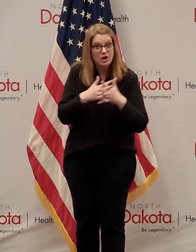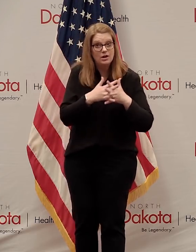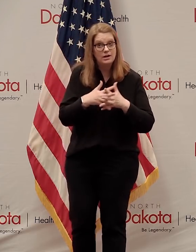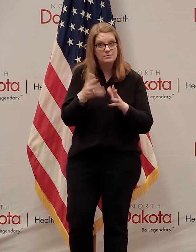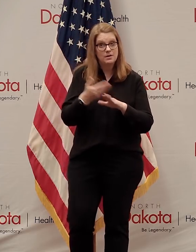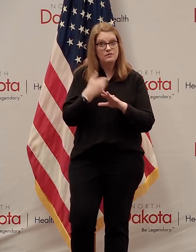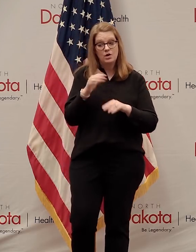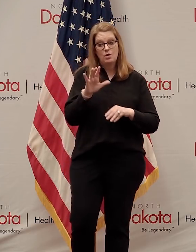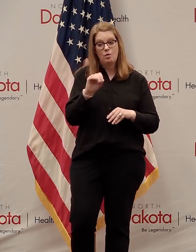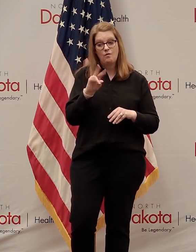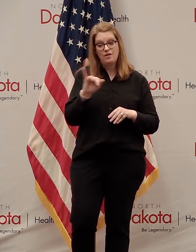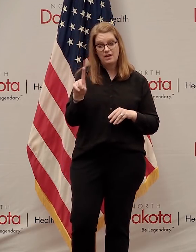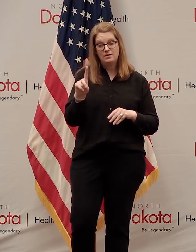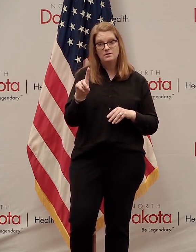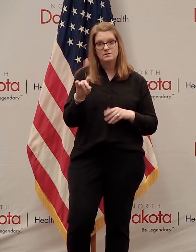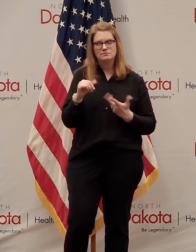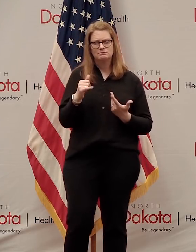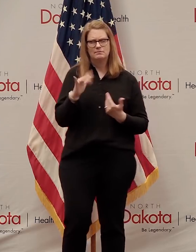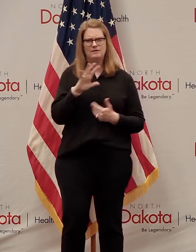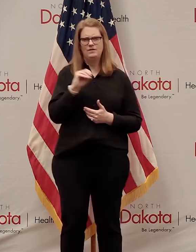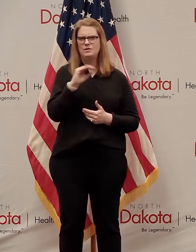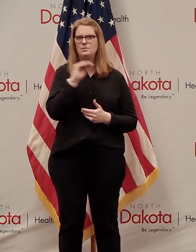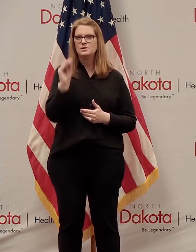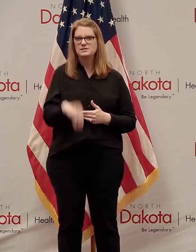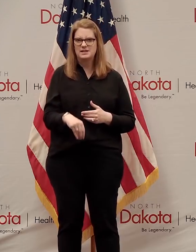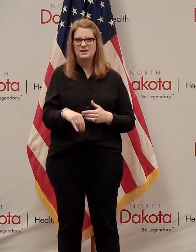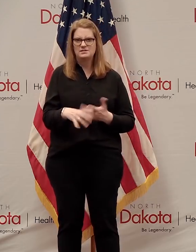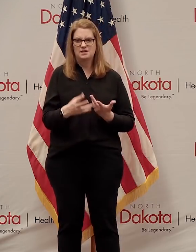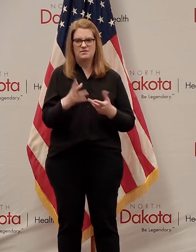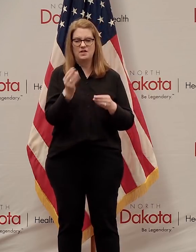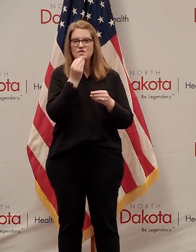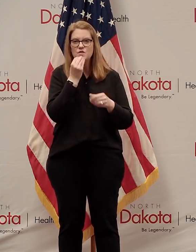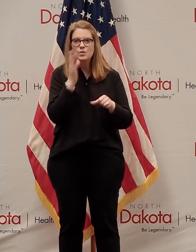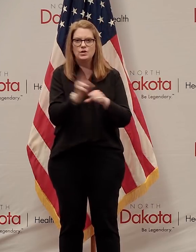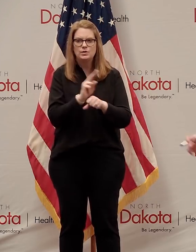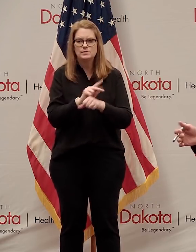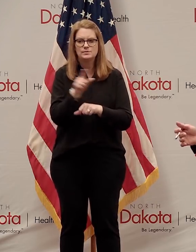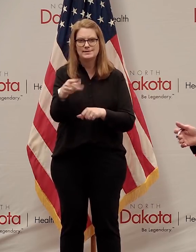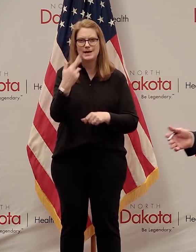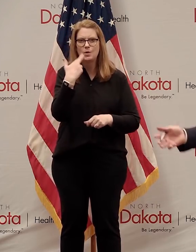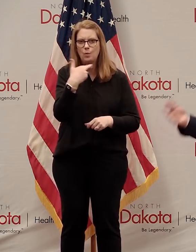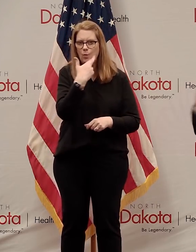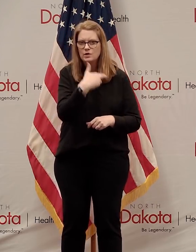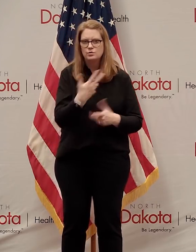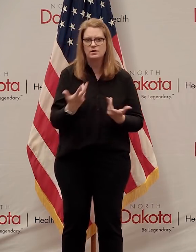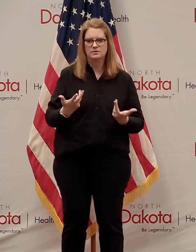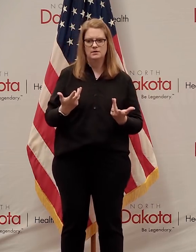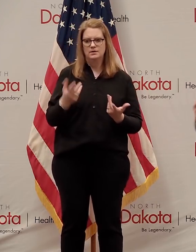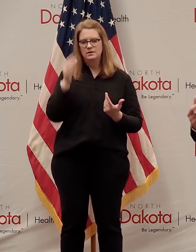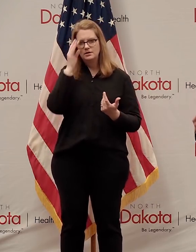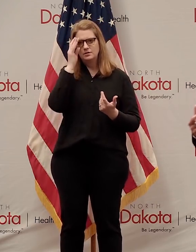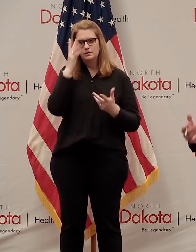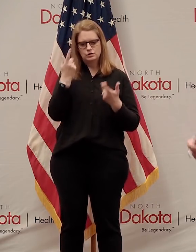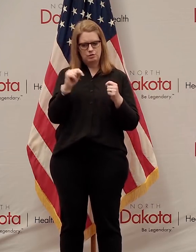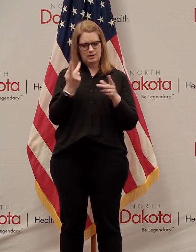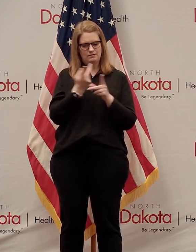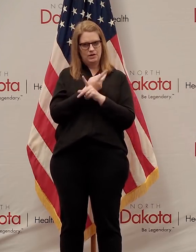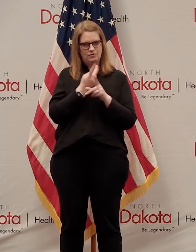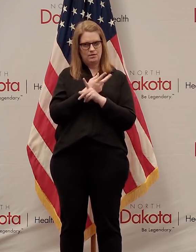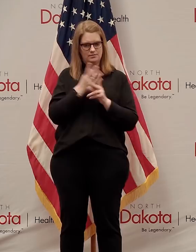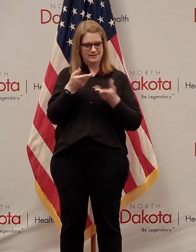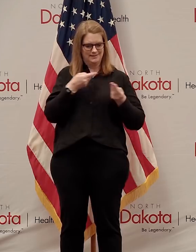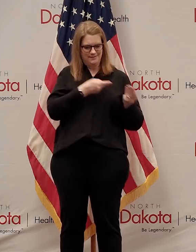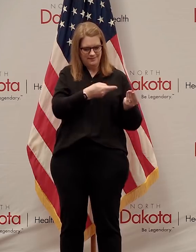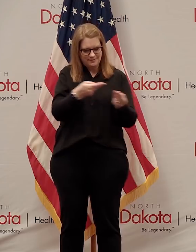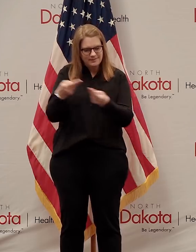COVID, 50% of the food consumption in America was in restaurants, not at home. I mean, this, the whole supply chain to try to figure out a way to feed people at